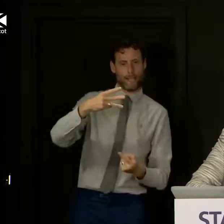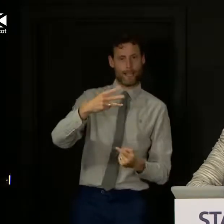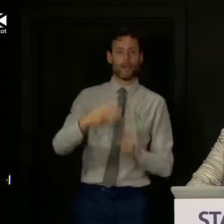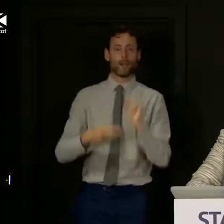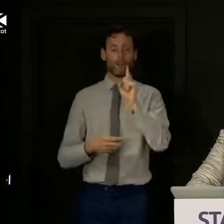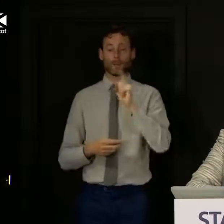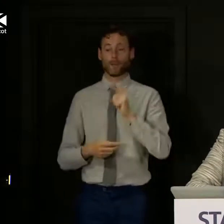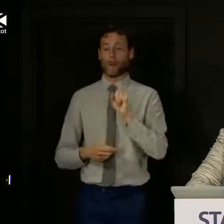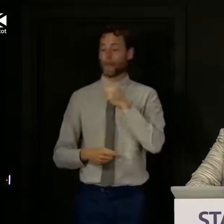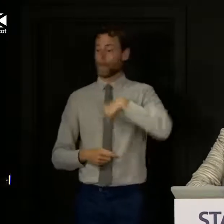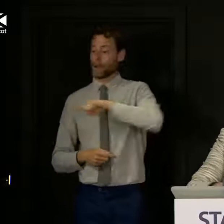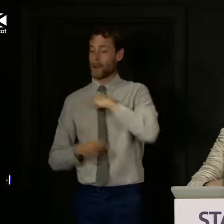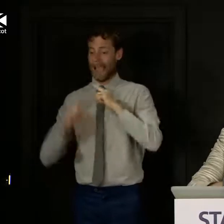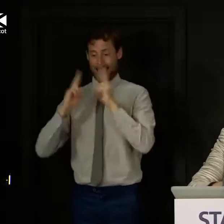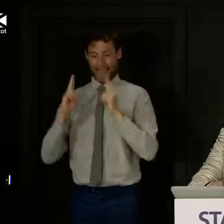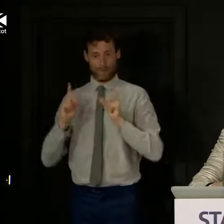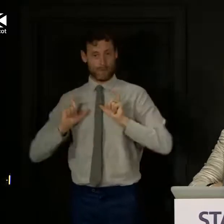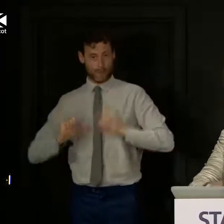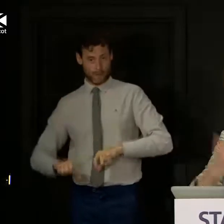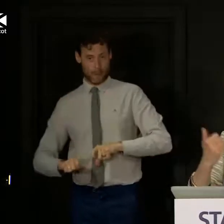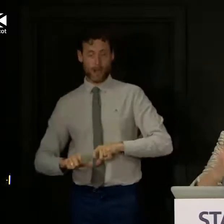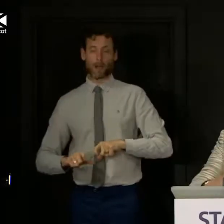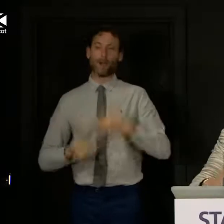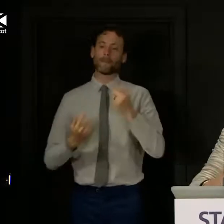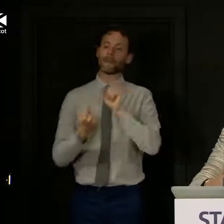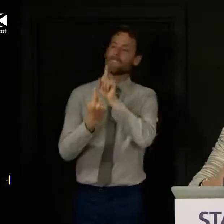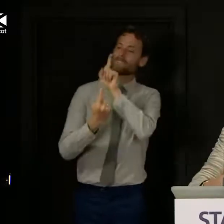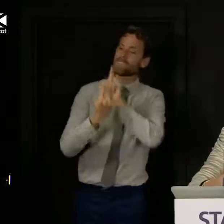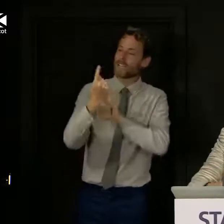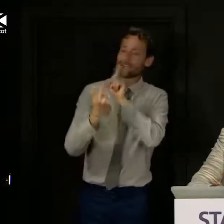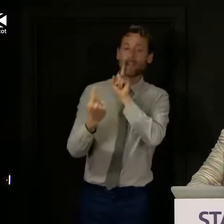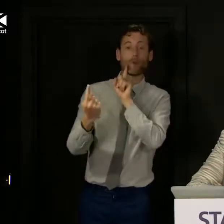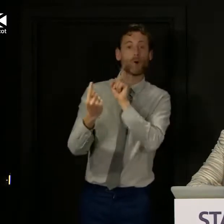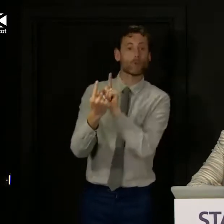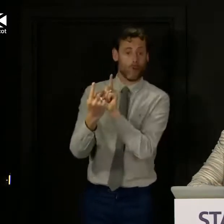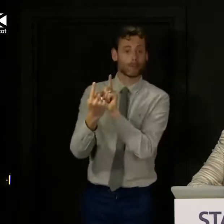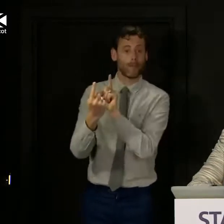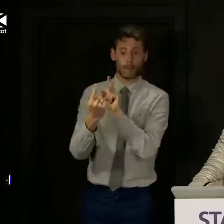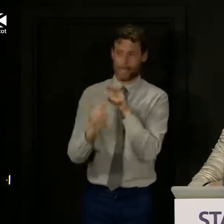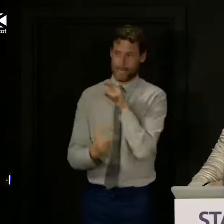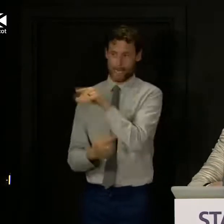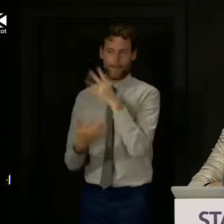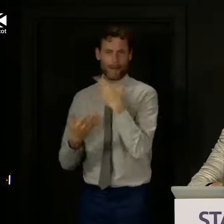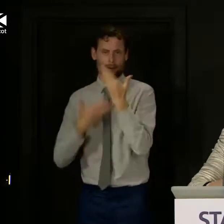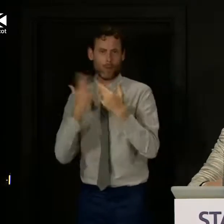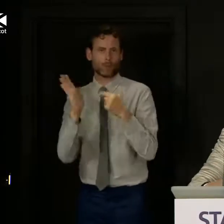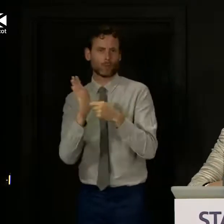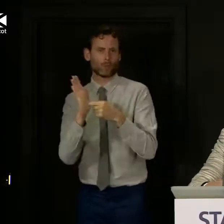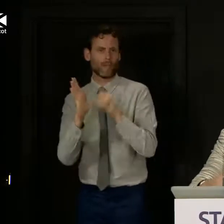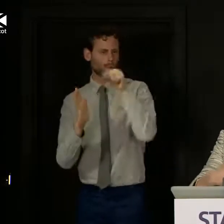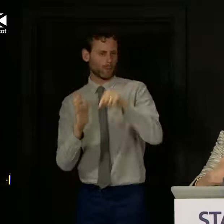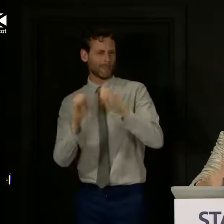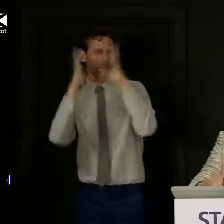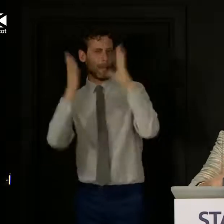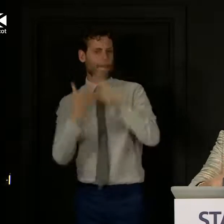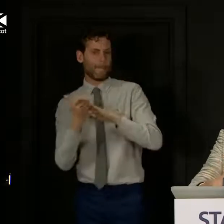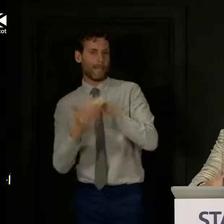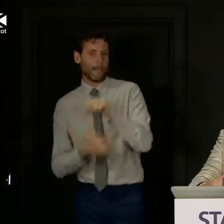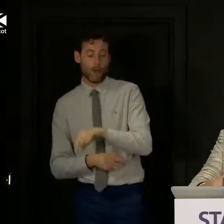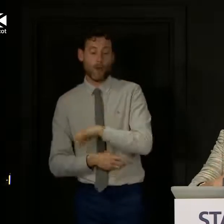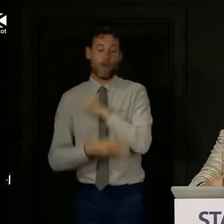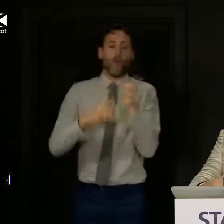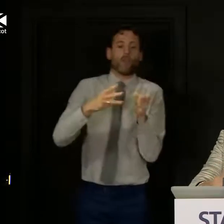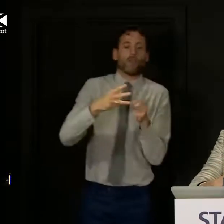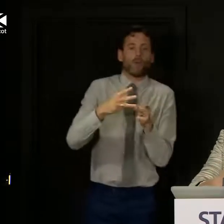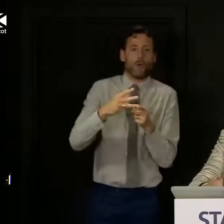household. Secondly, face-to-face contact, which Gregor went into detail about on Tuesday in terms of what that means. And thirdly,